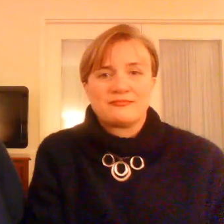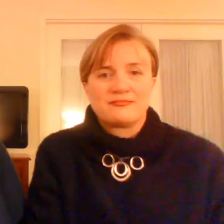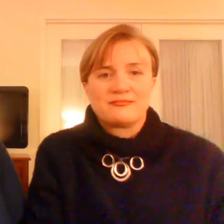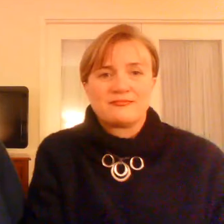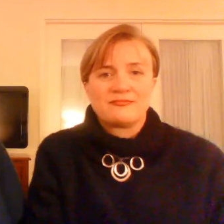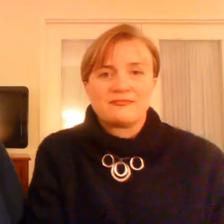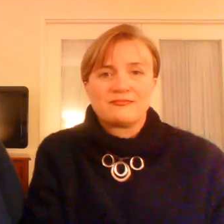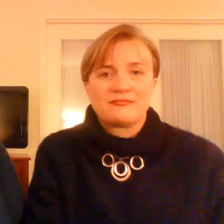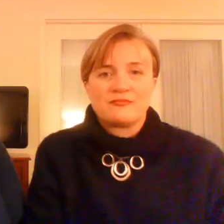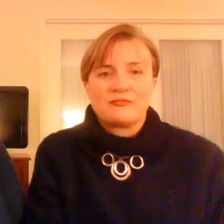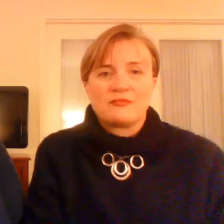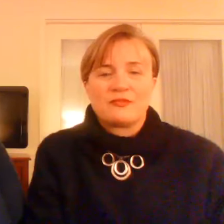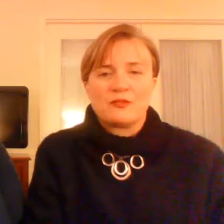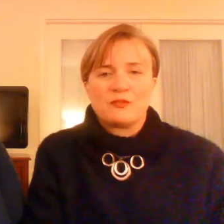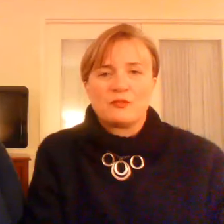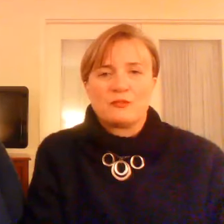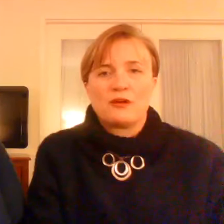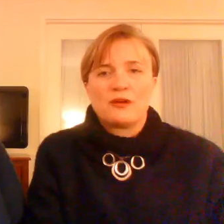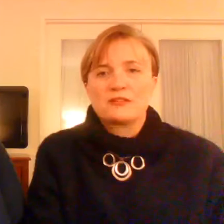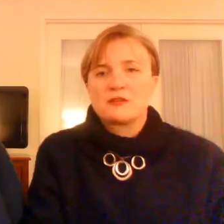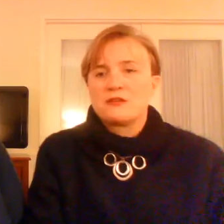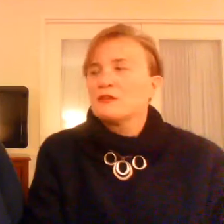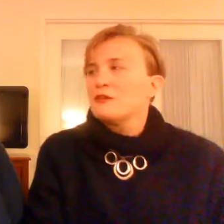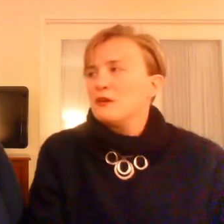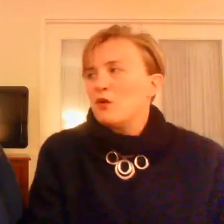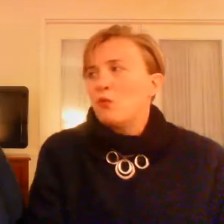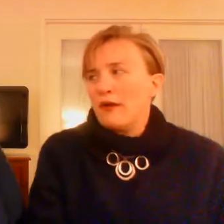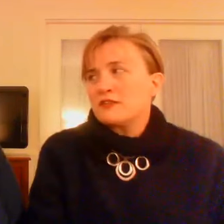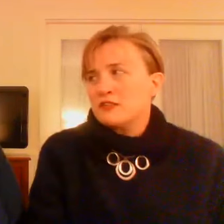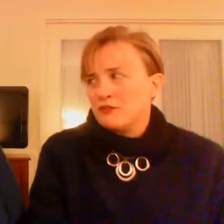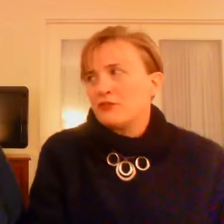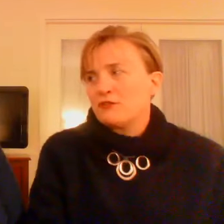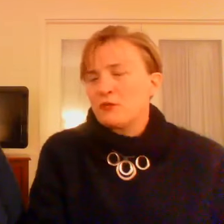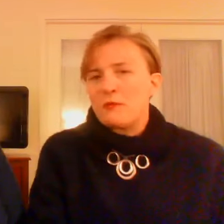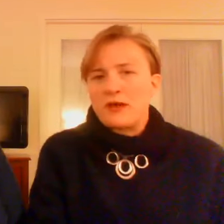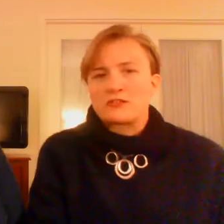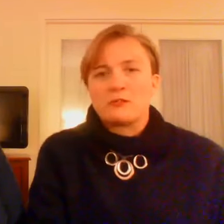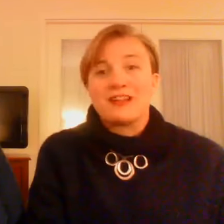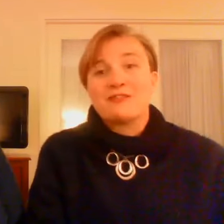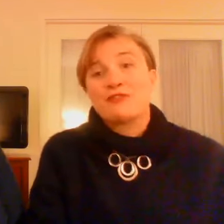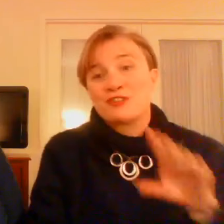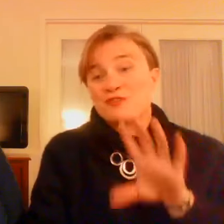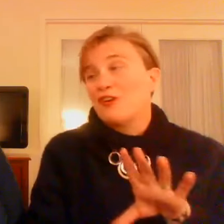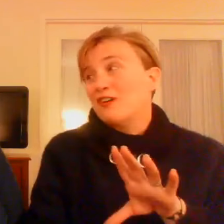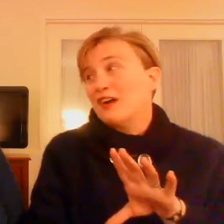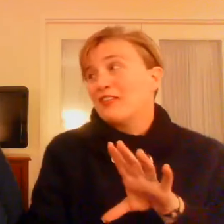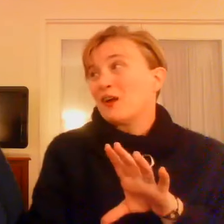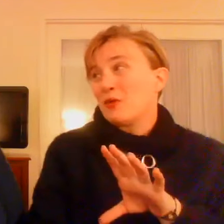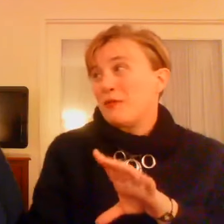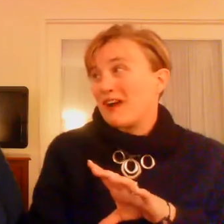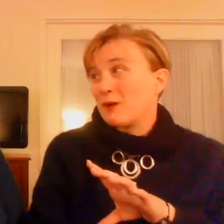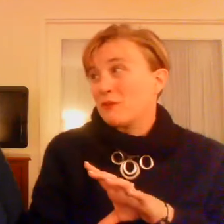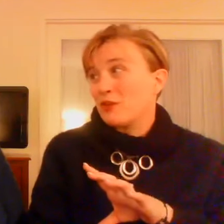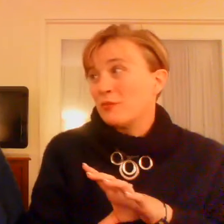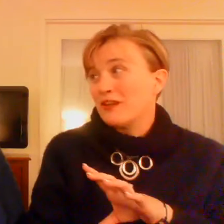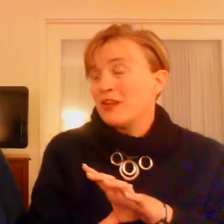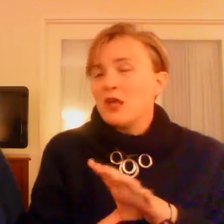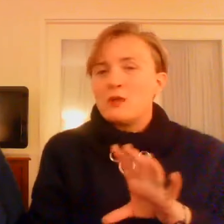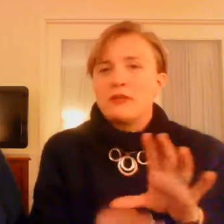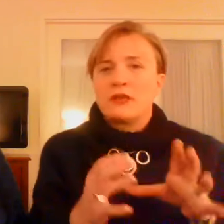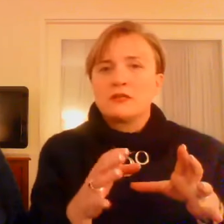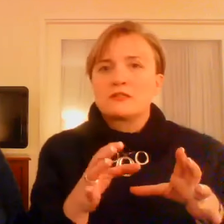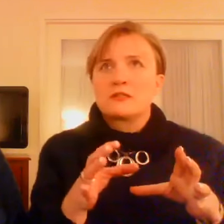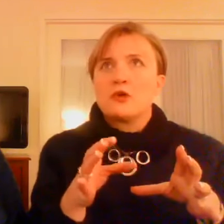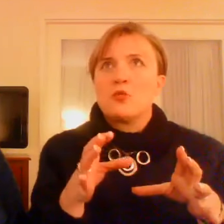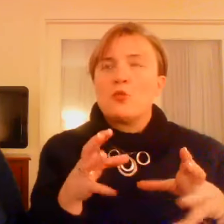little bit about what this is, what the advisory boards are. Why it's different from a mastermind? And first of all, I think I want to back up a little bit